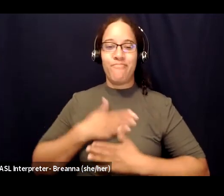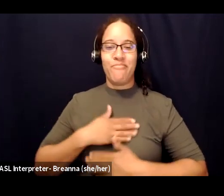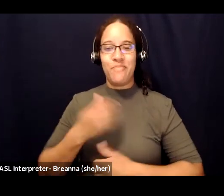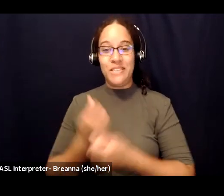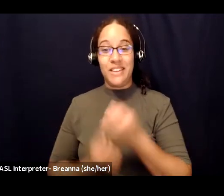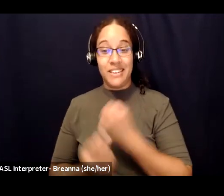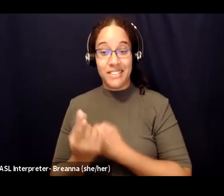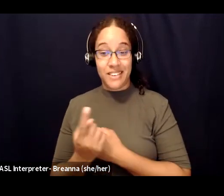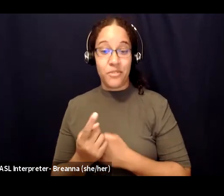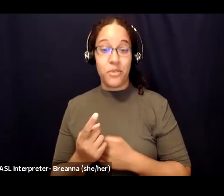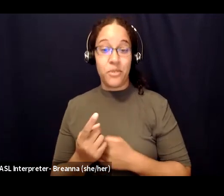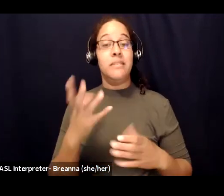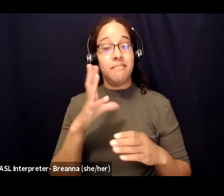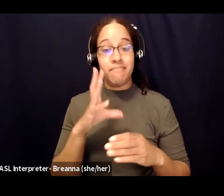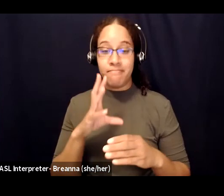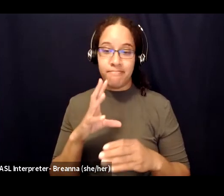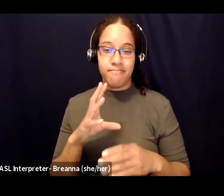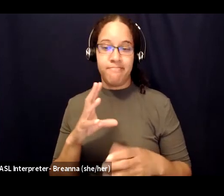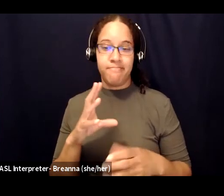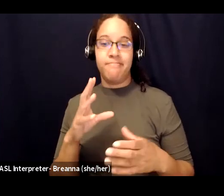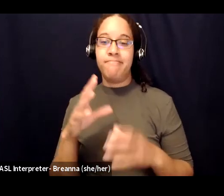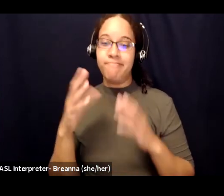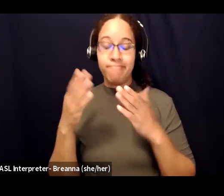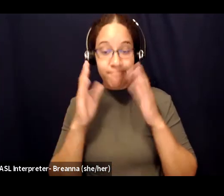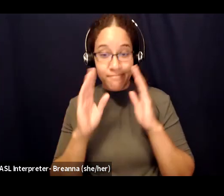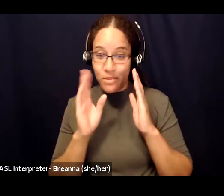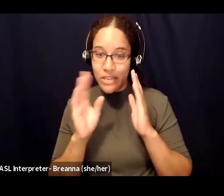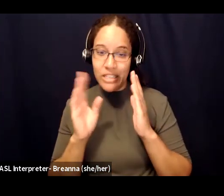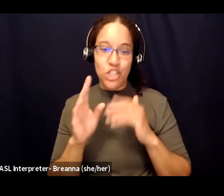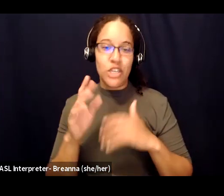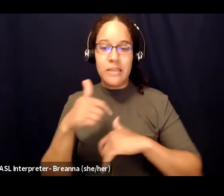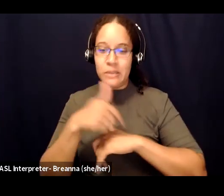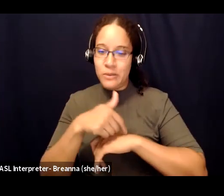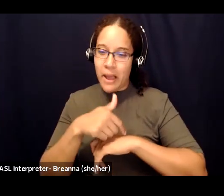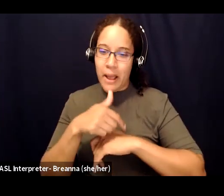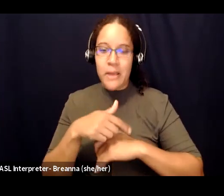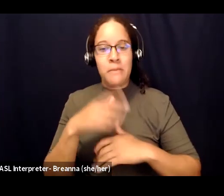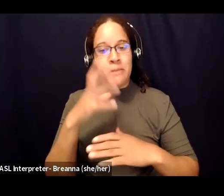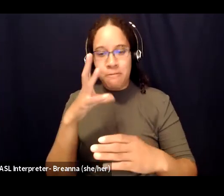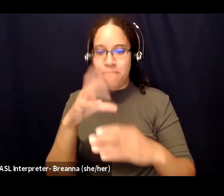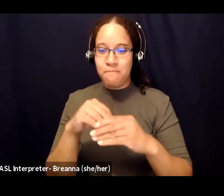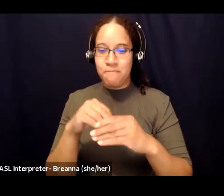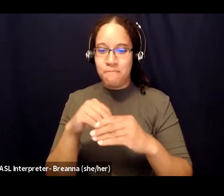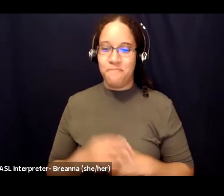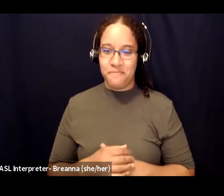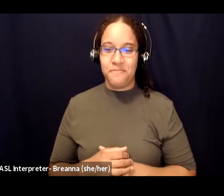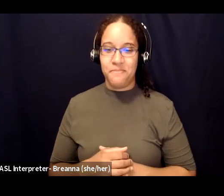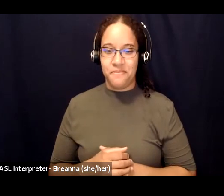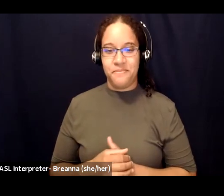everyone's attention and time and contributions and maybe i'll